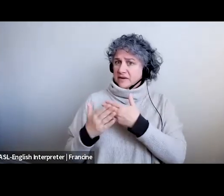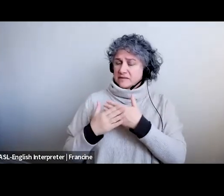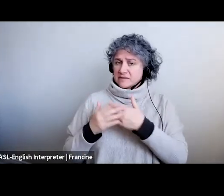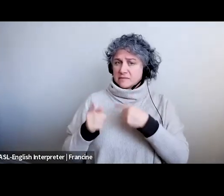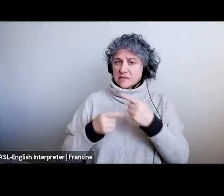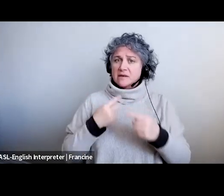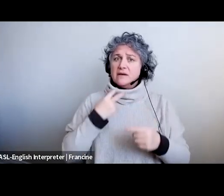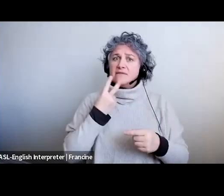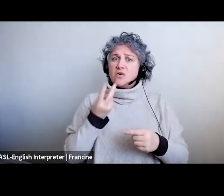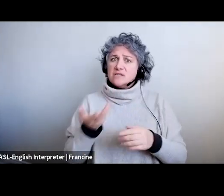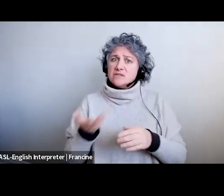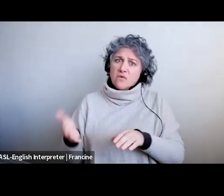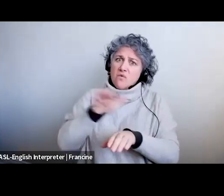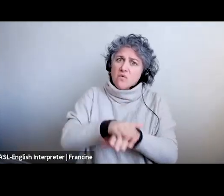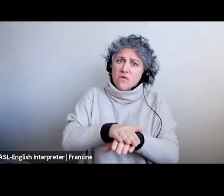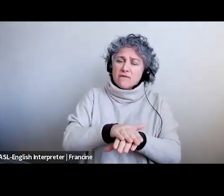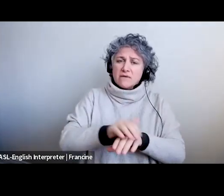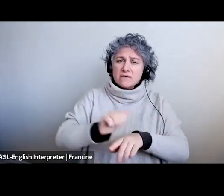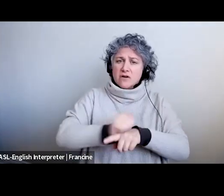auditions